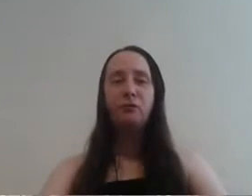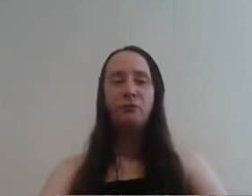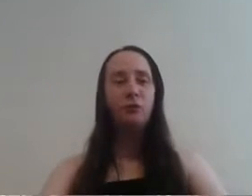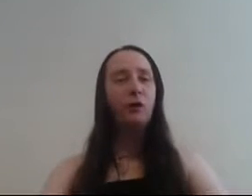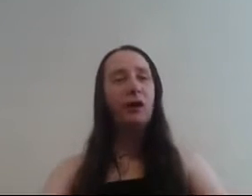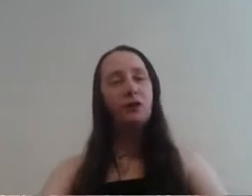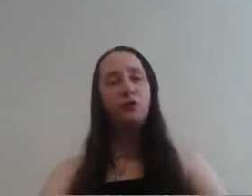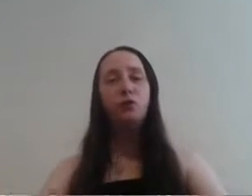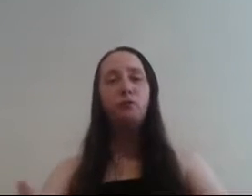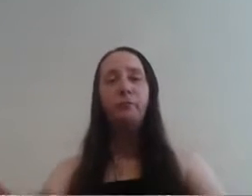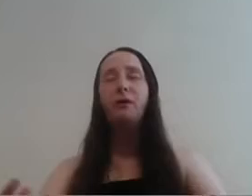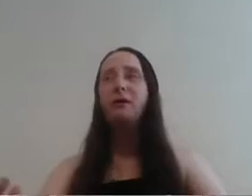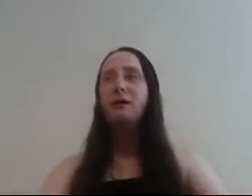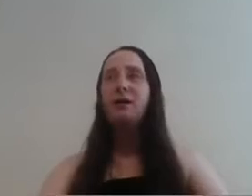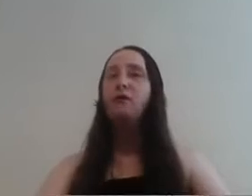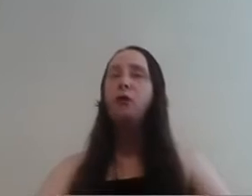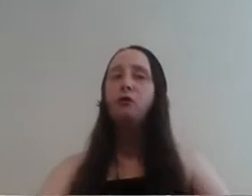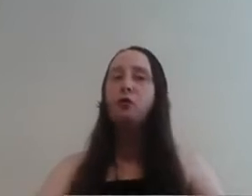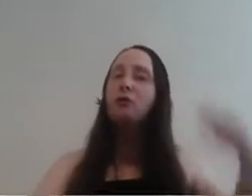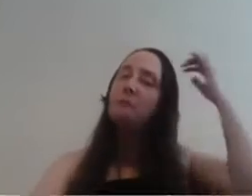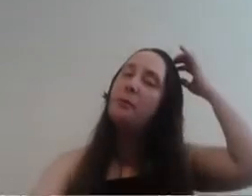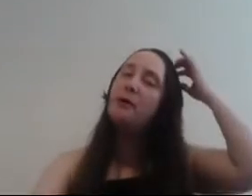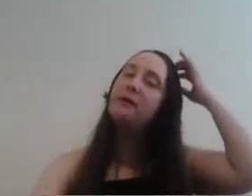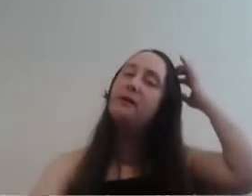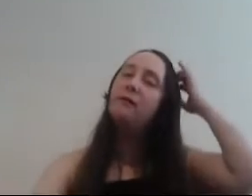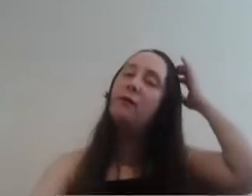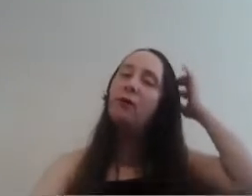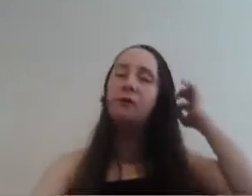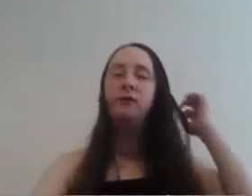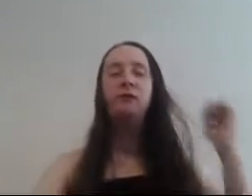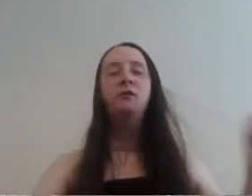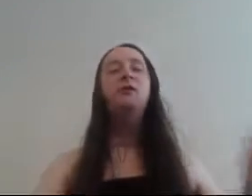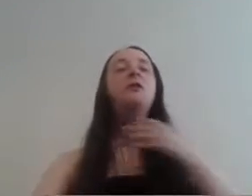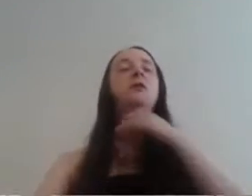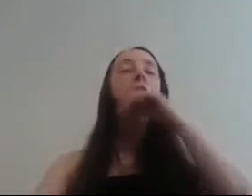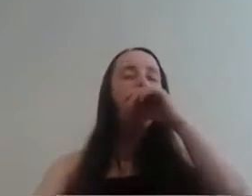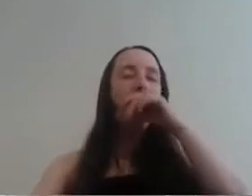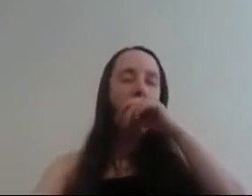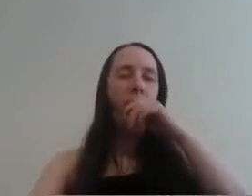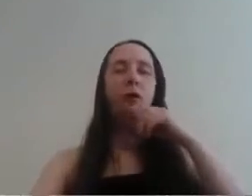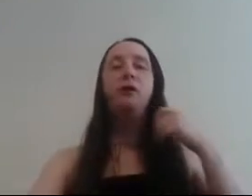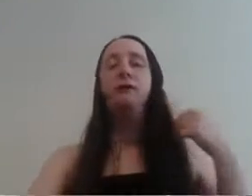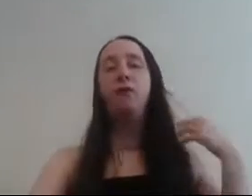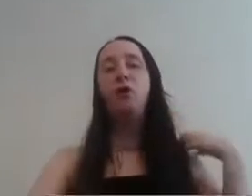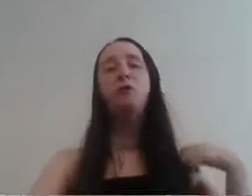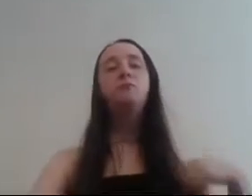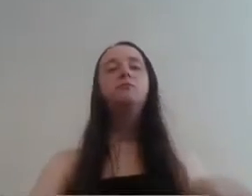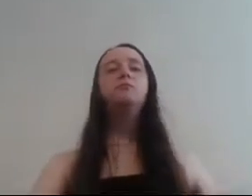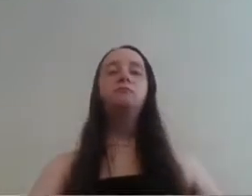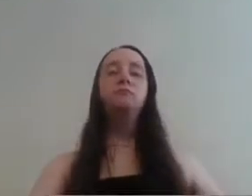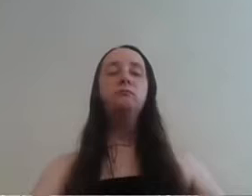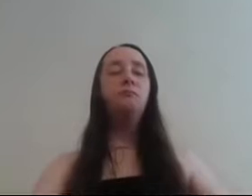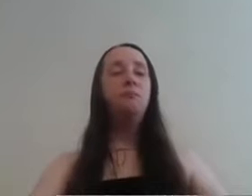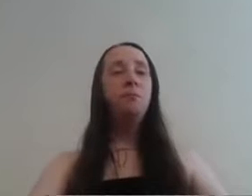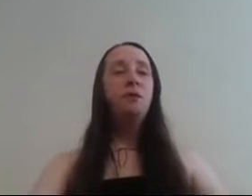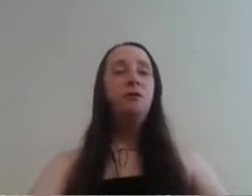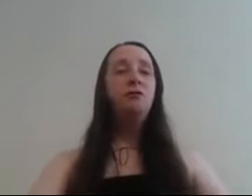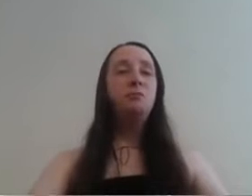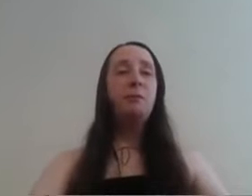no a heart took out but getting knocked out and put into her vault so